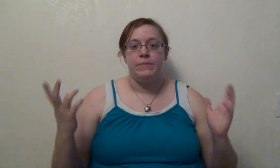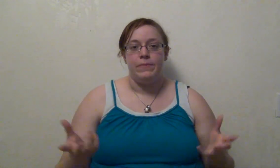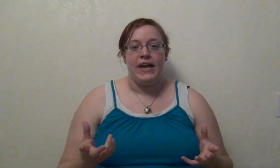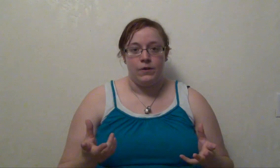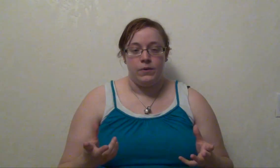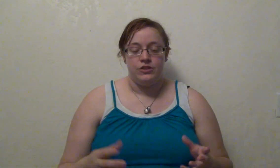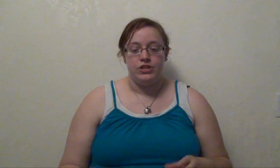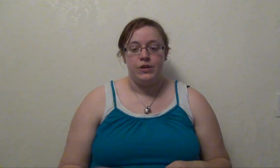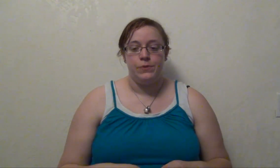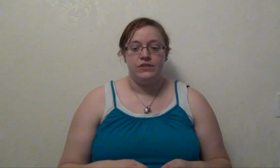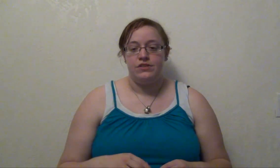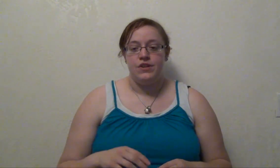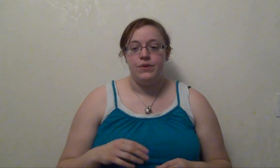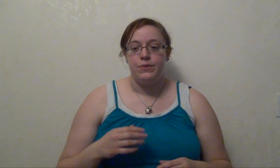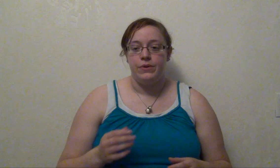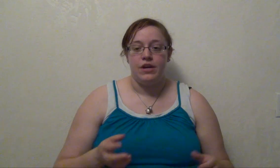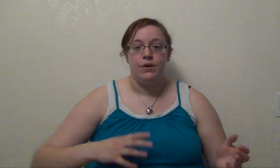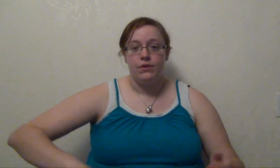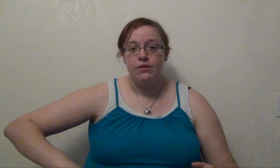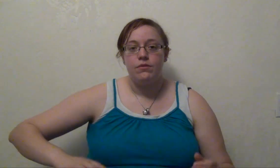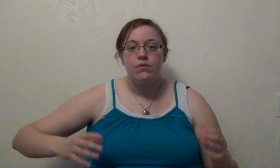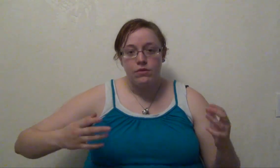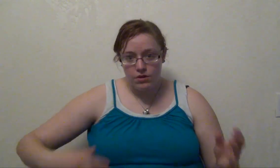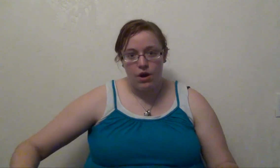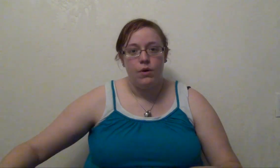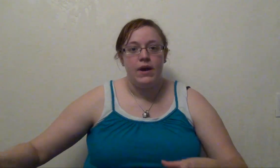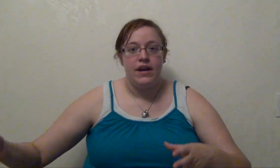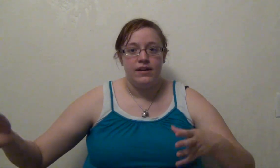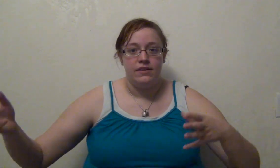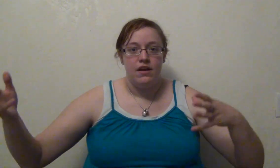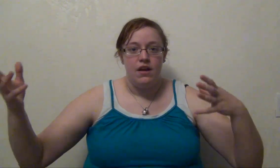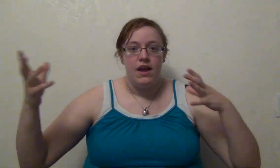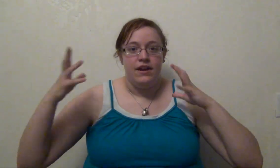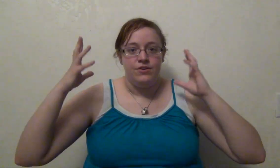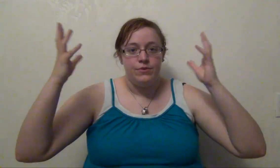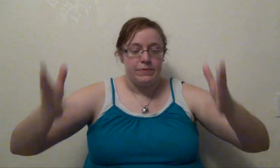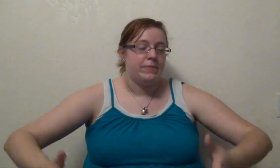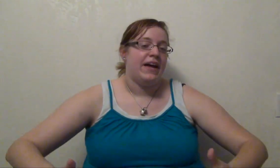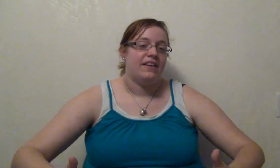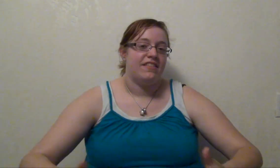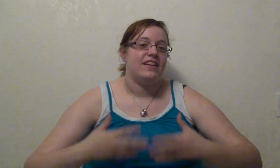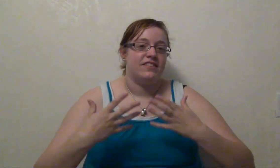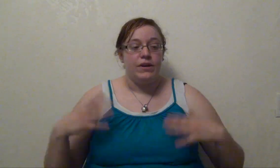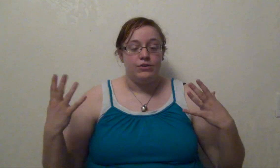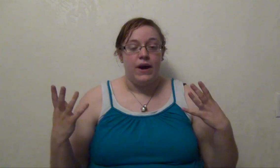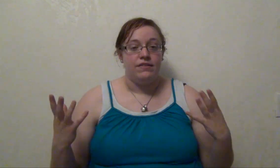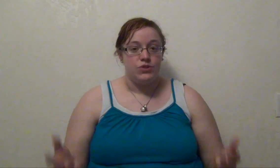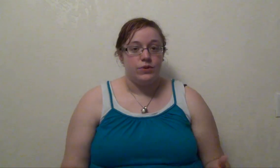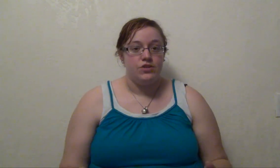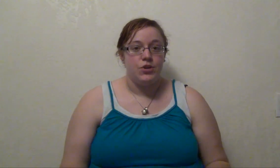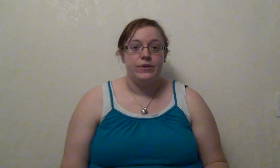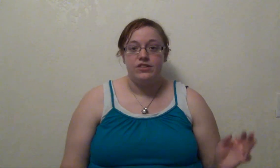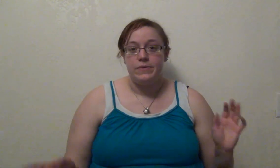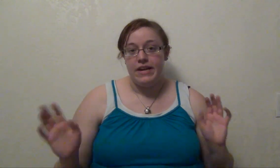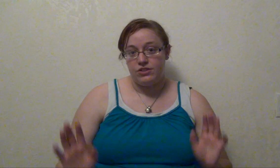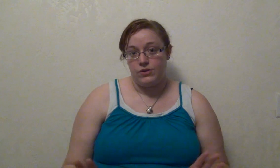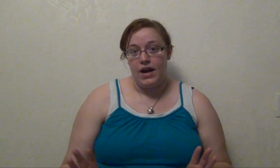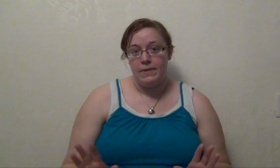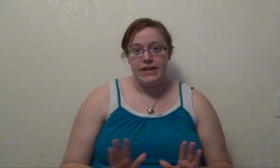diplomatic one. She wants to, you know, go and, and do diplomatic things. We also have George, who wants to be a scribe.